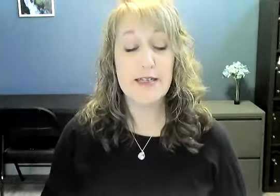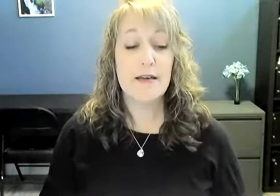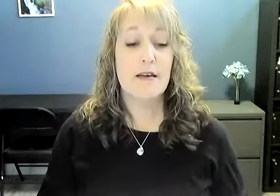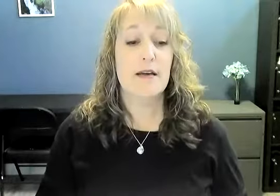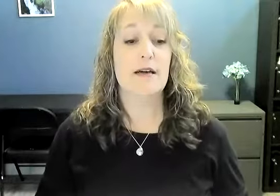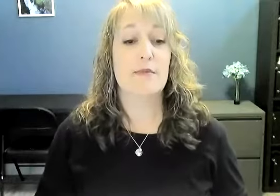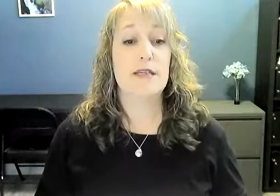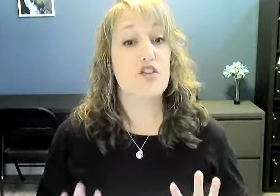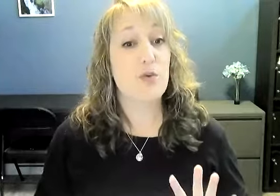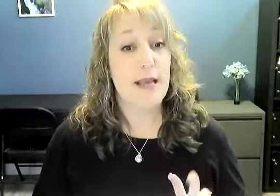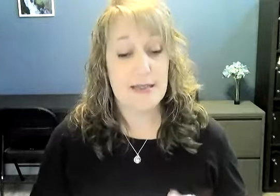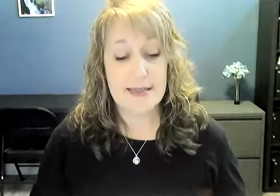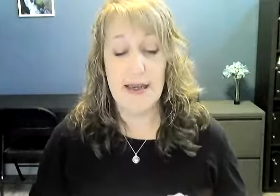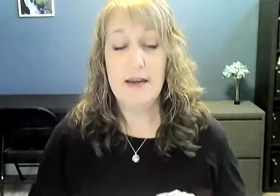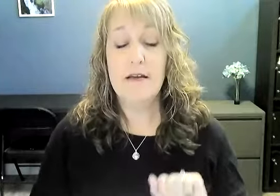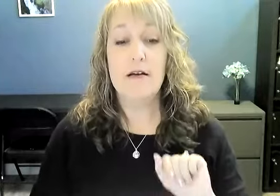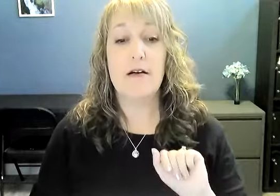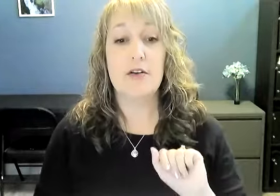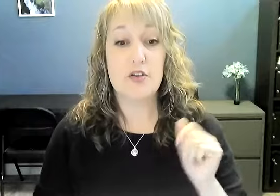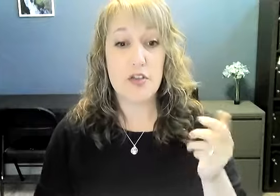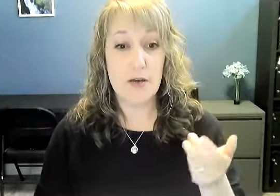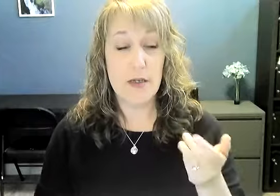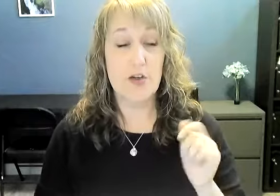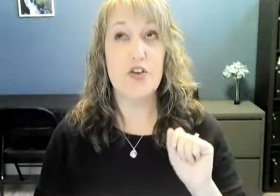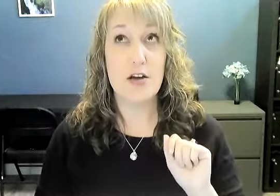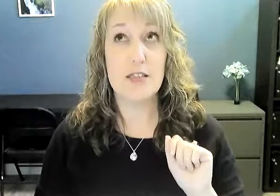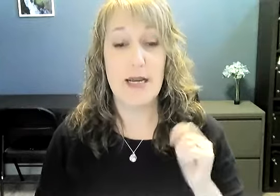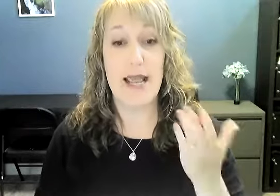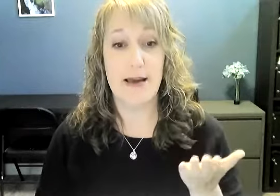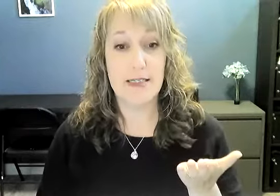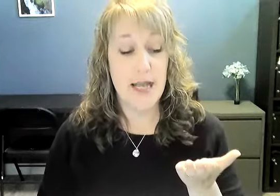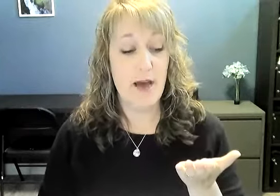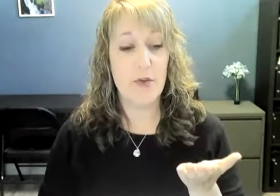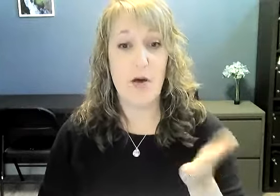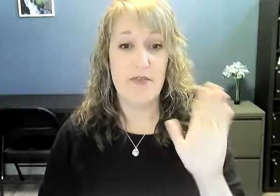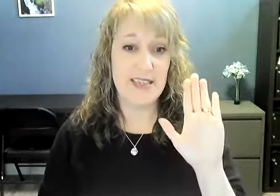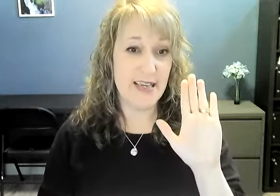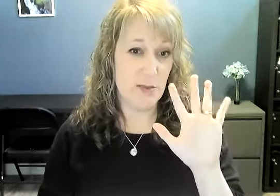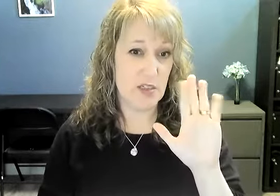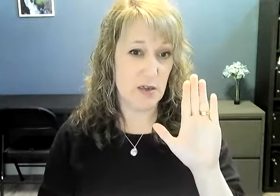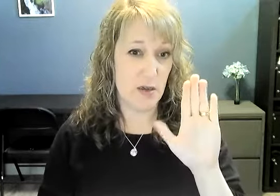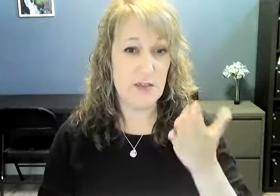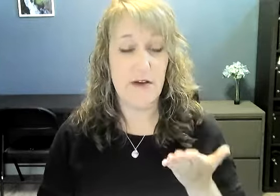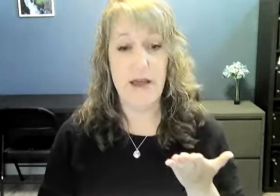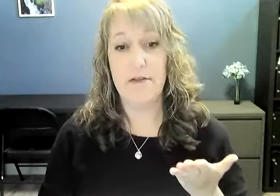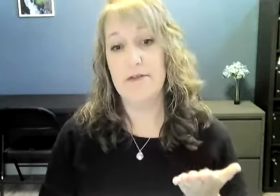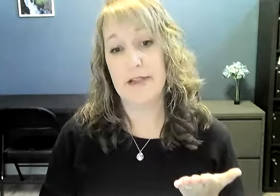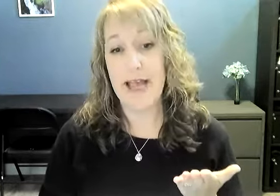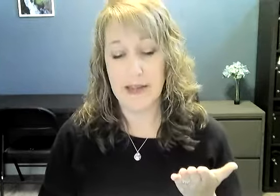Learn is a two handed sign on your dumb, your non-dominant hand. Have your palm facing up just a closed five flat hand